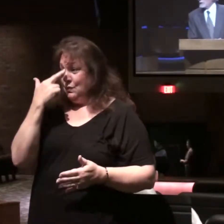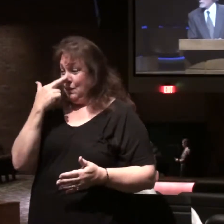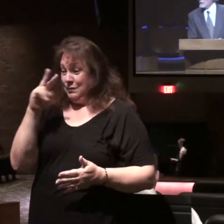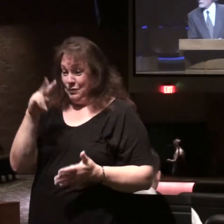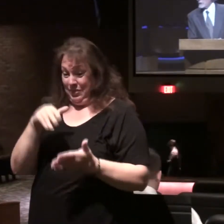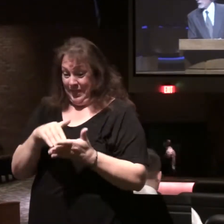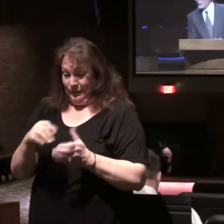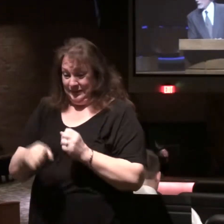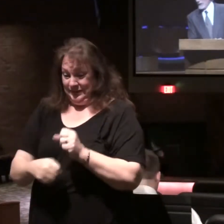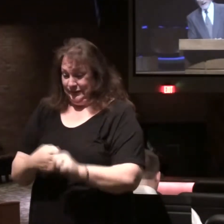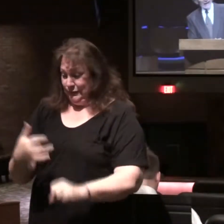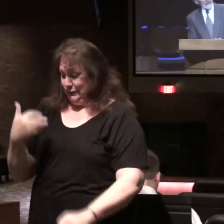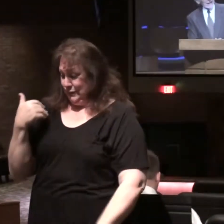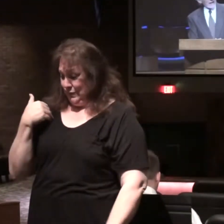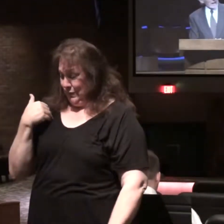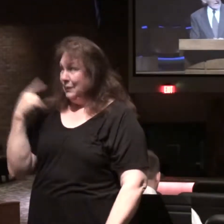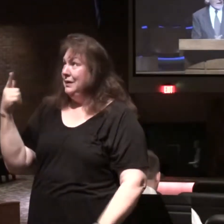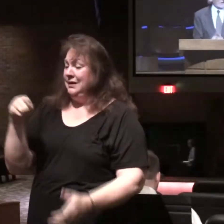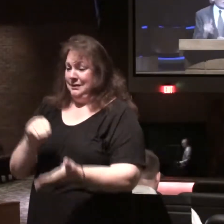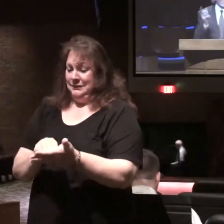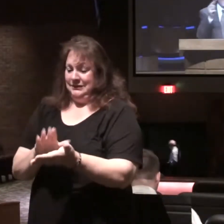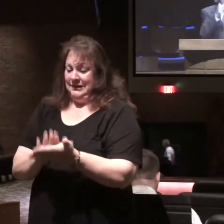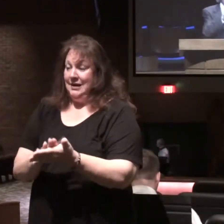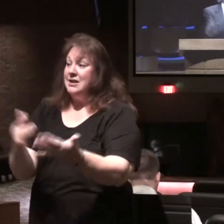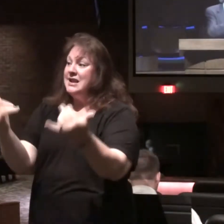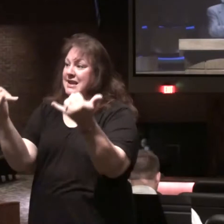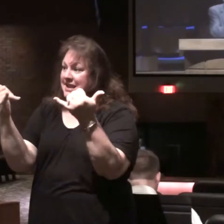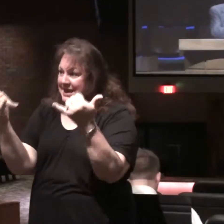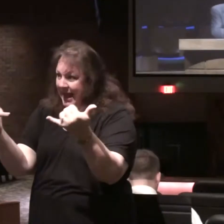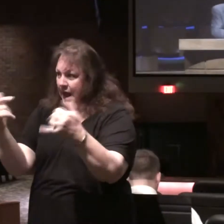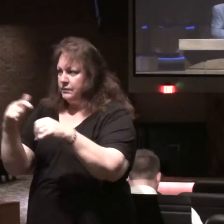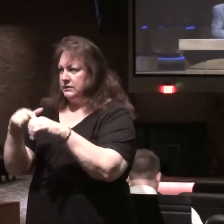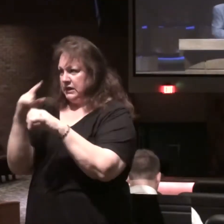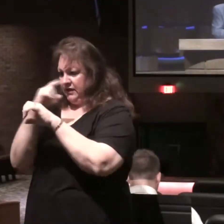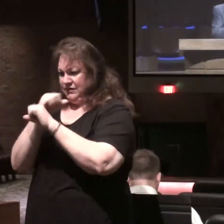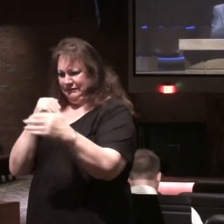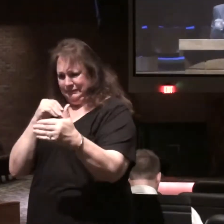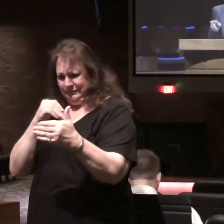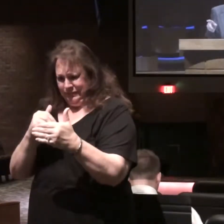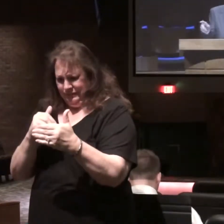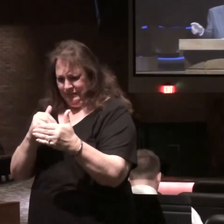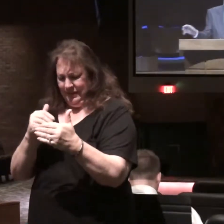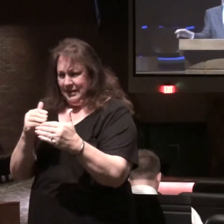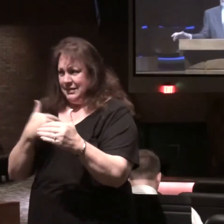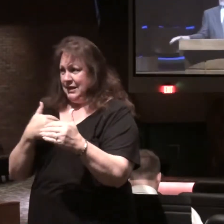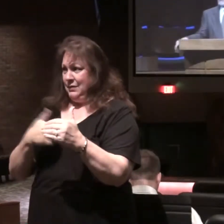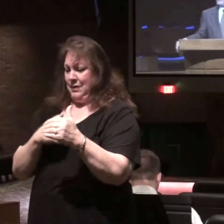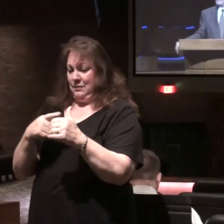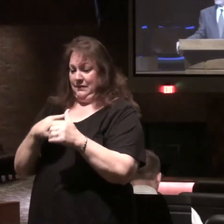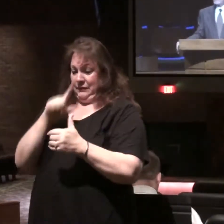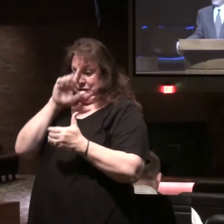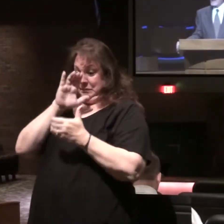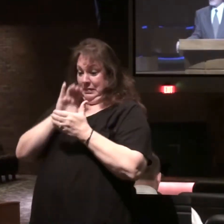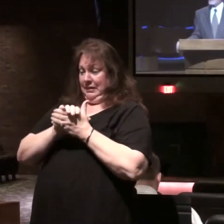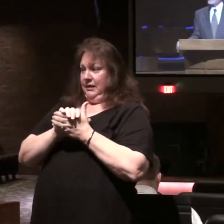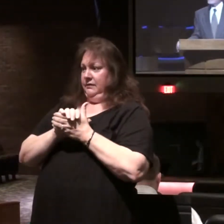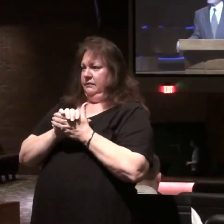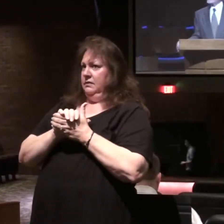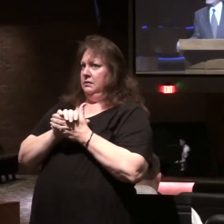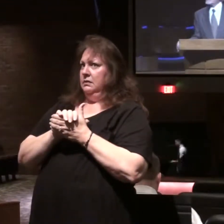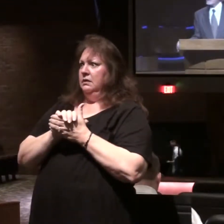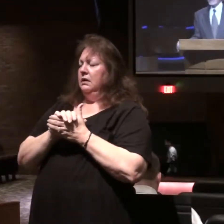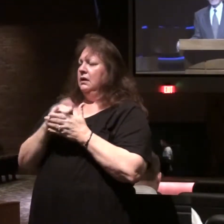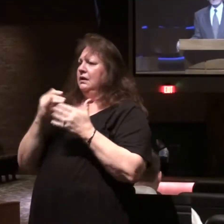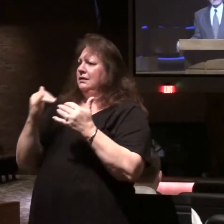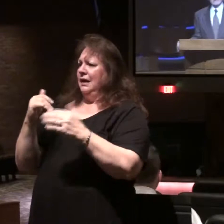2,000 years ago and said, Now is our salvation nearer than when we first believed. Think how much